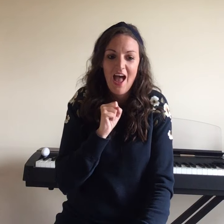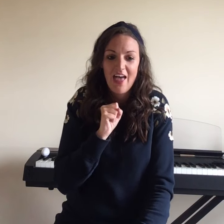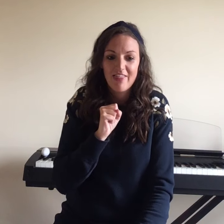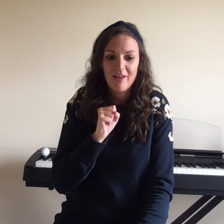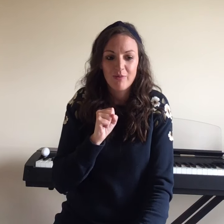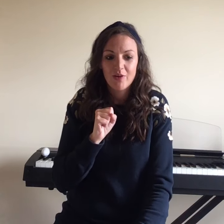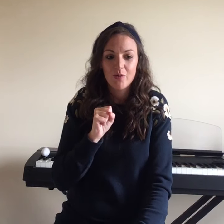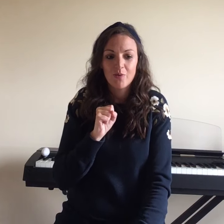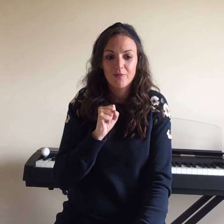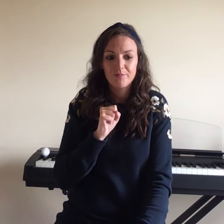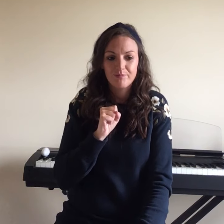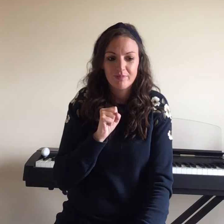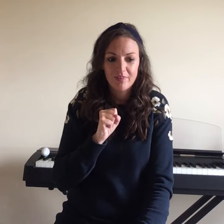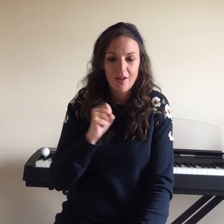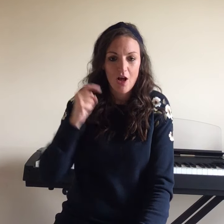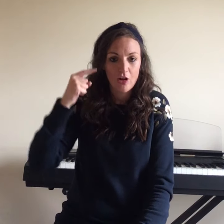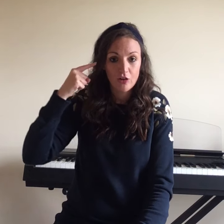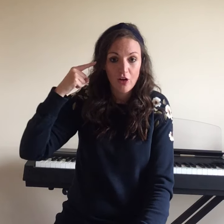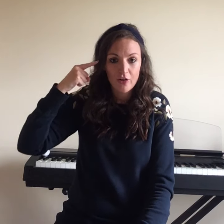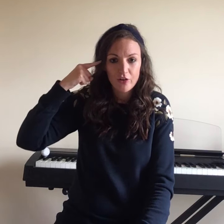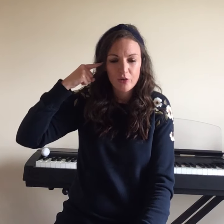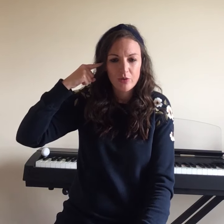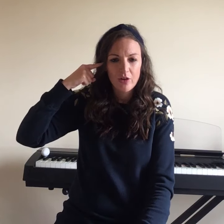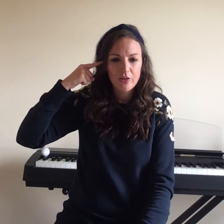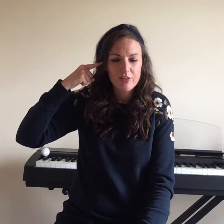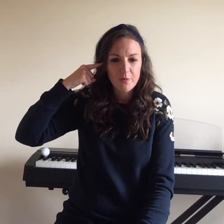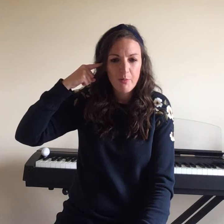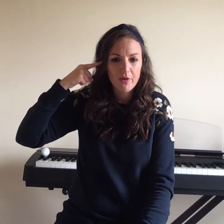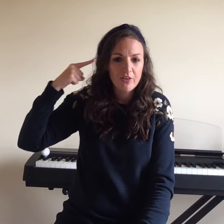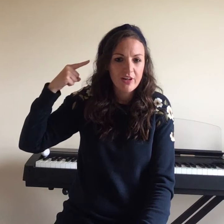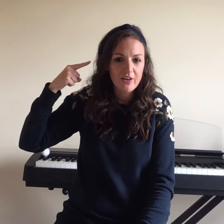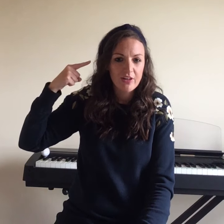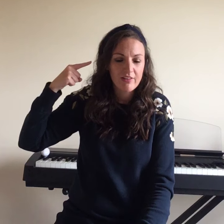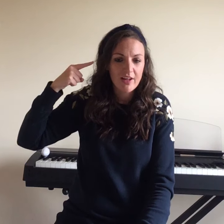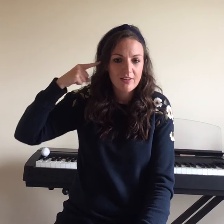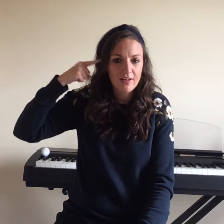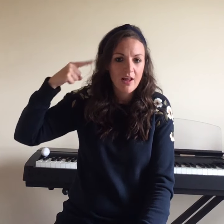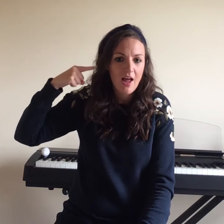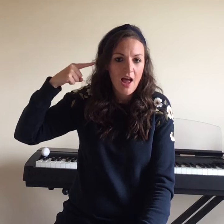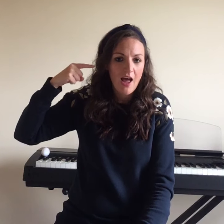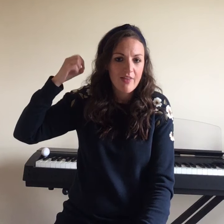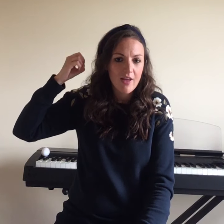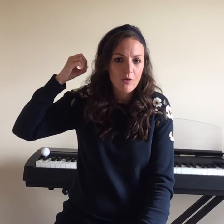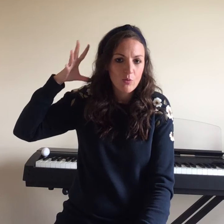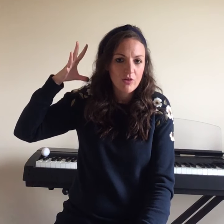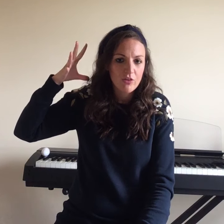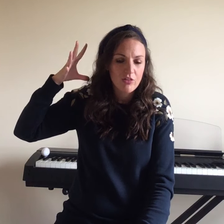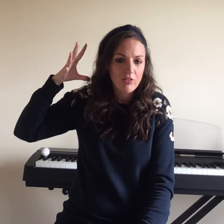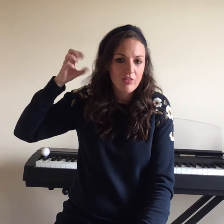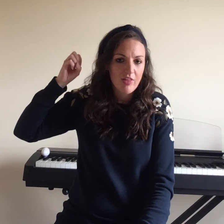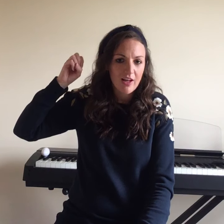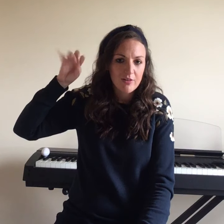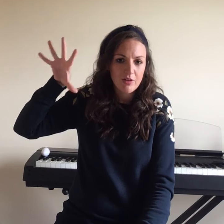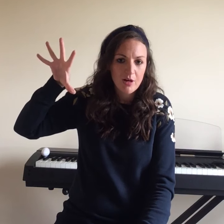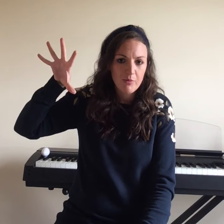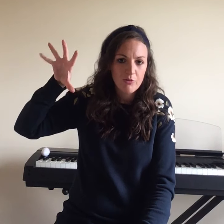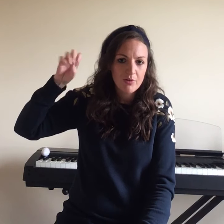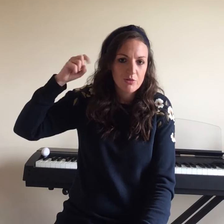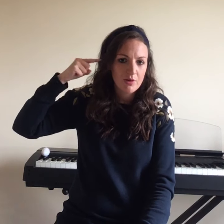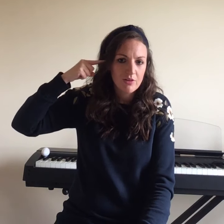Then we go louder. So louder is like we point your ear like that. And then we do that. kind of movement as well.